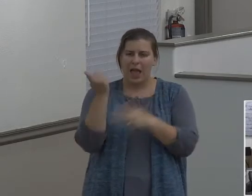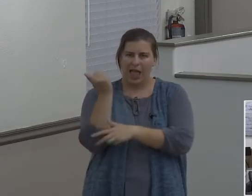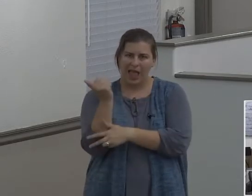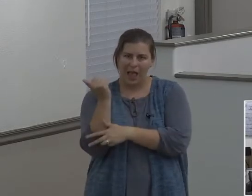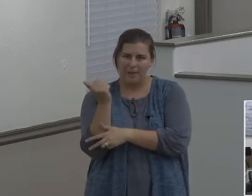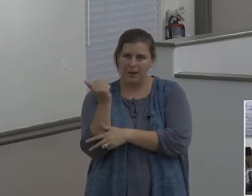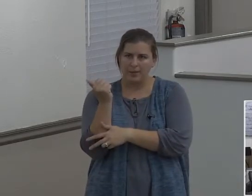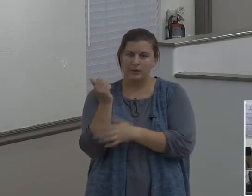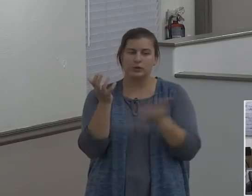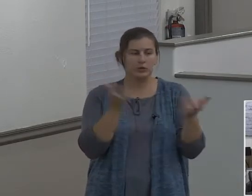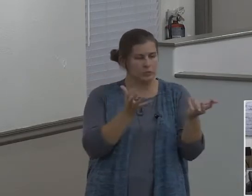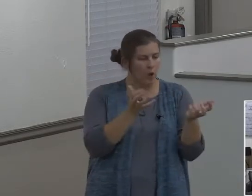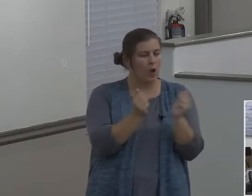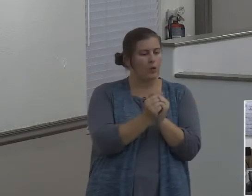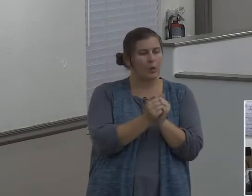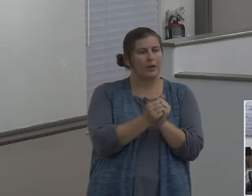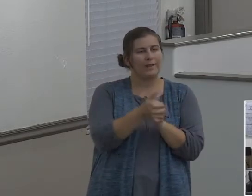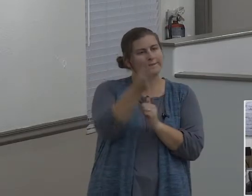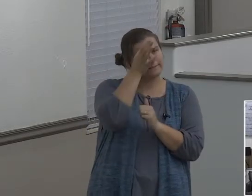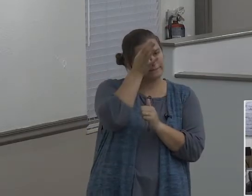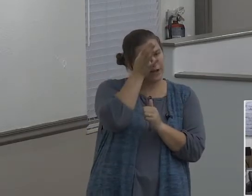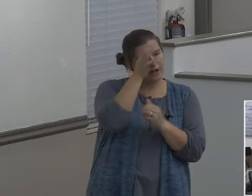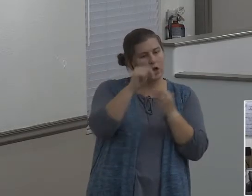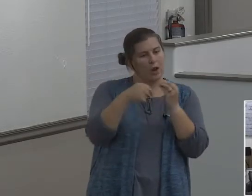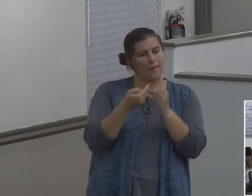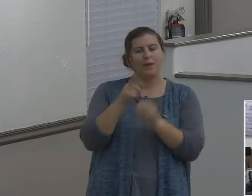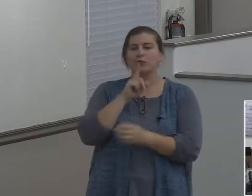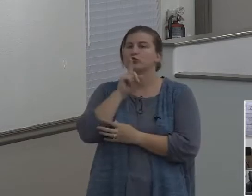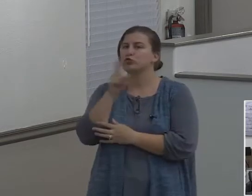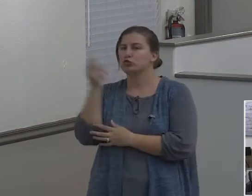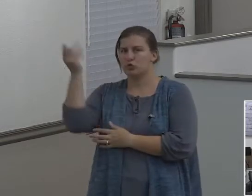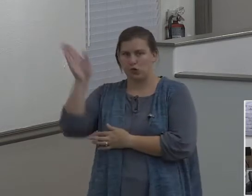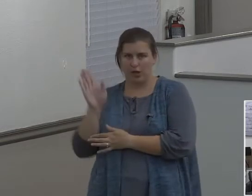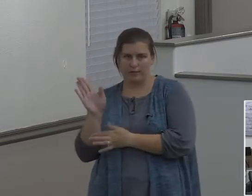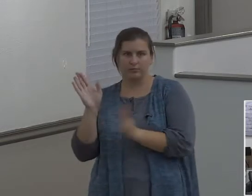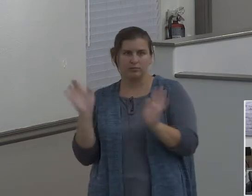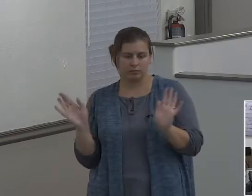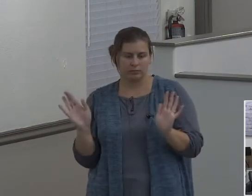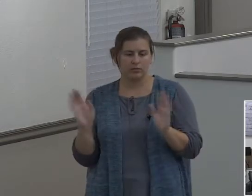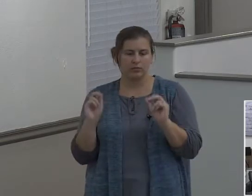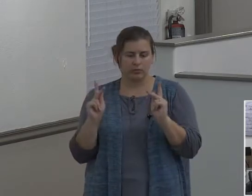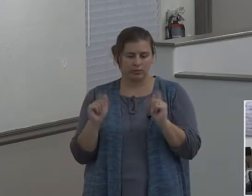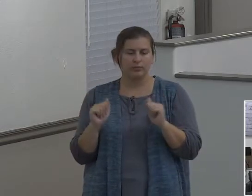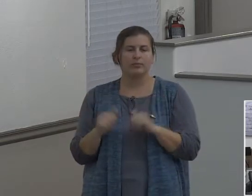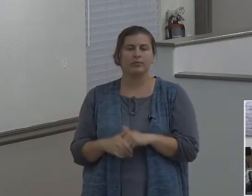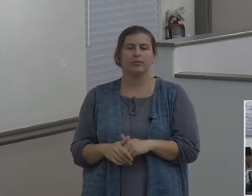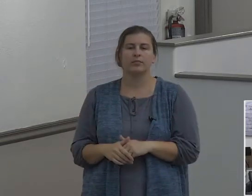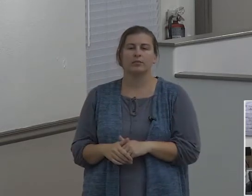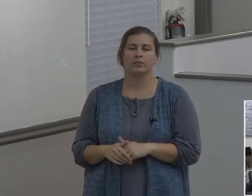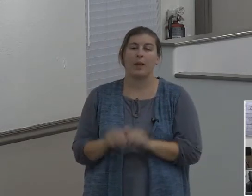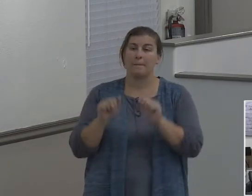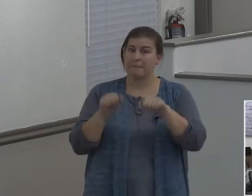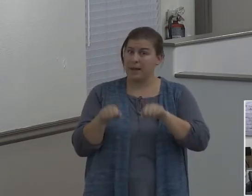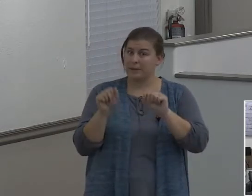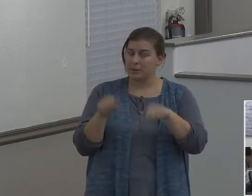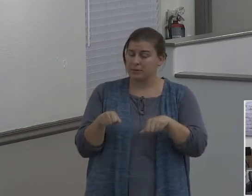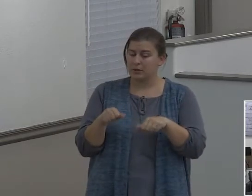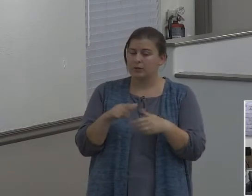Terah of the true God, okay, and it's possible Terah may very well become a believer.